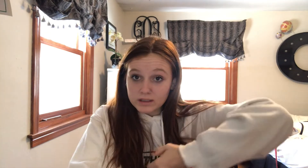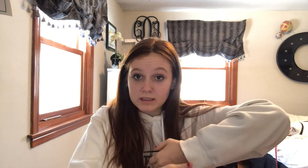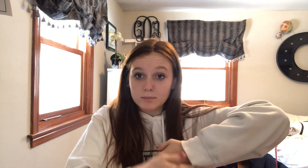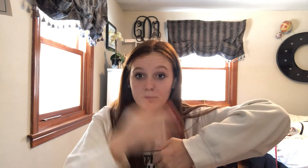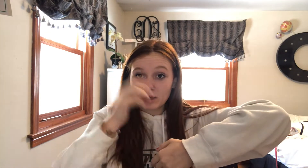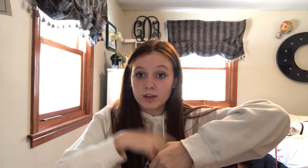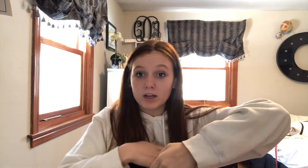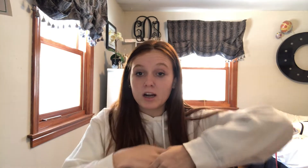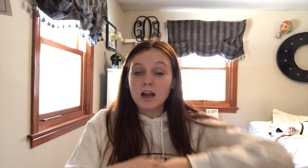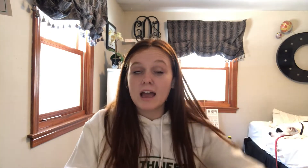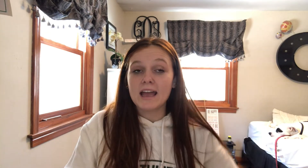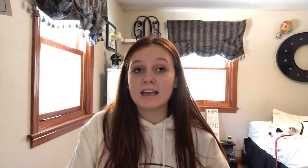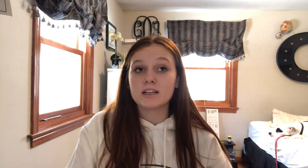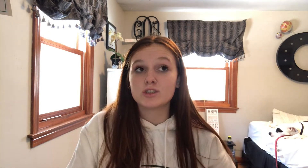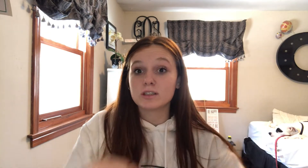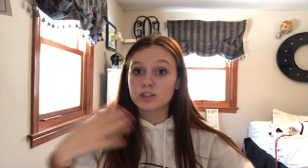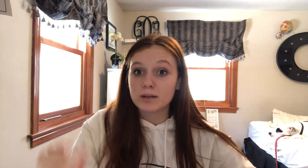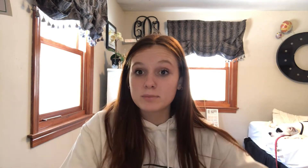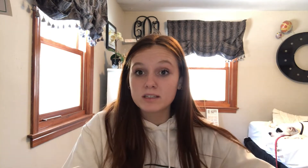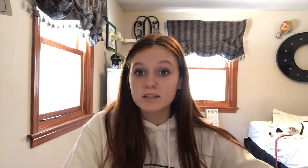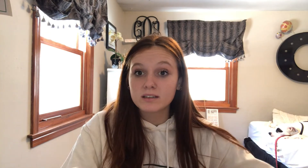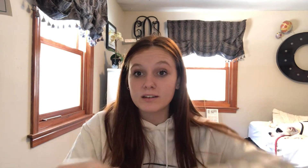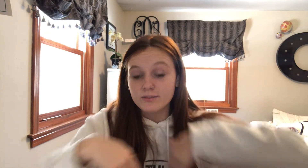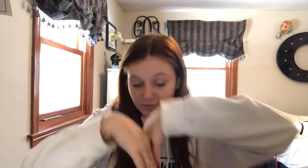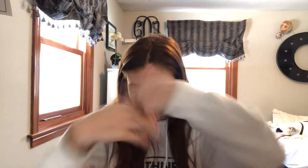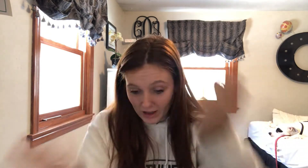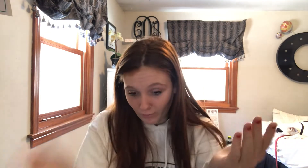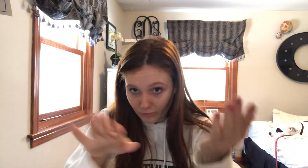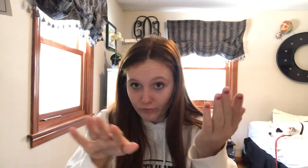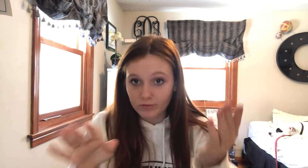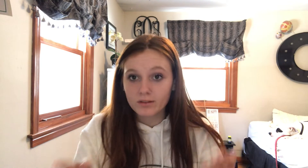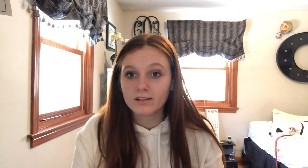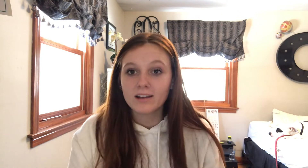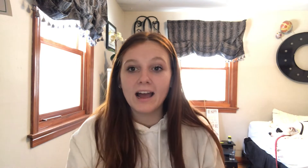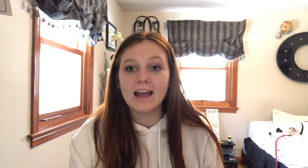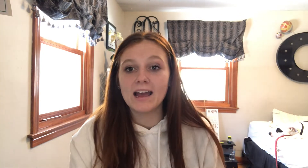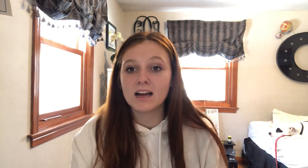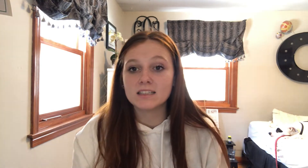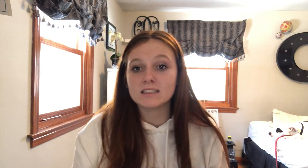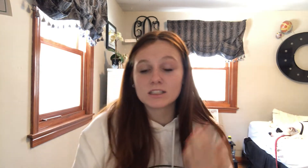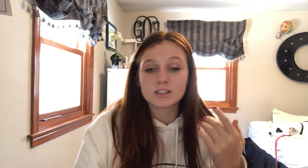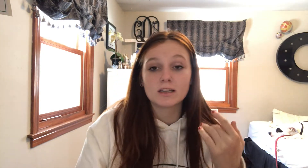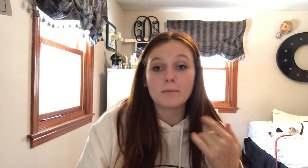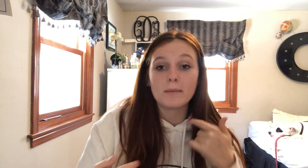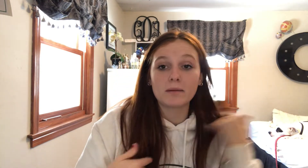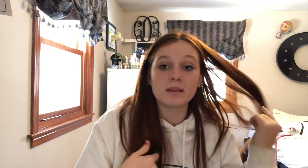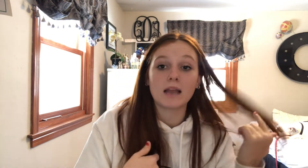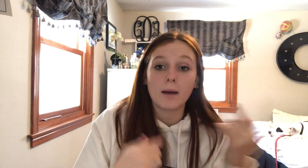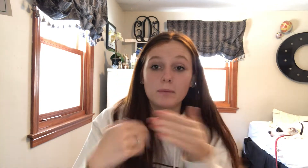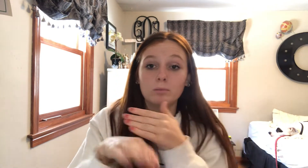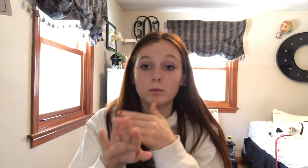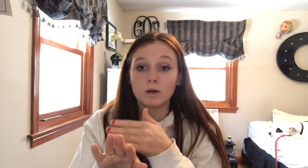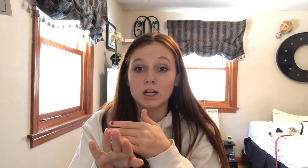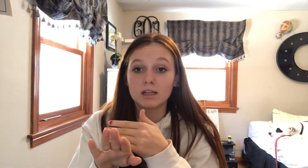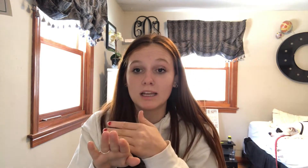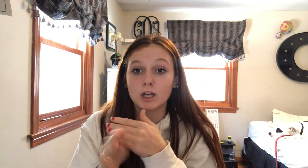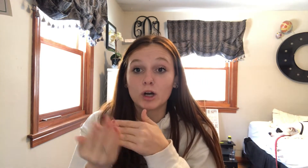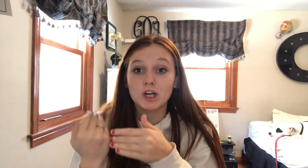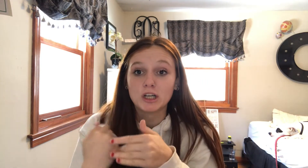my brother and she tripped and fell. And to make me not be born like early,